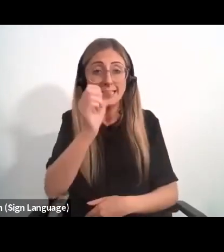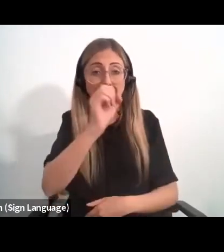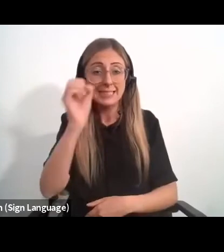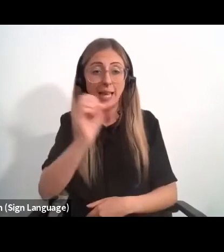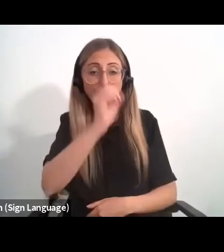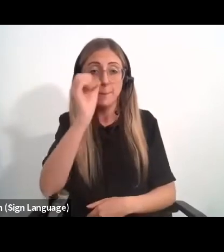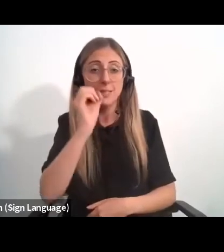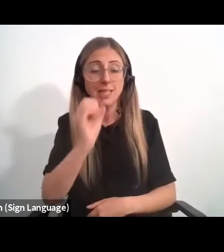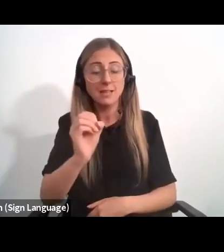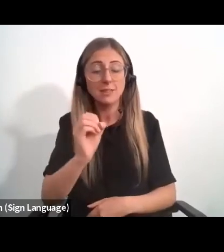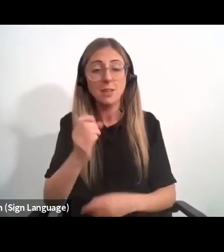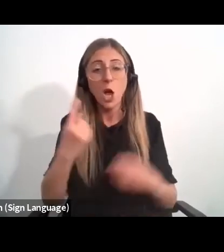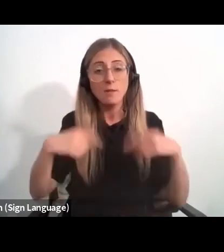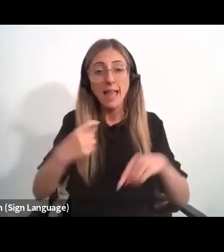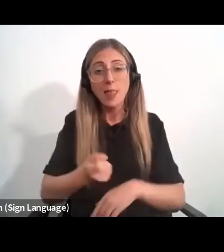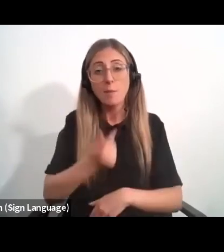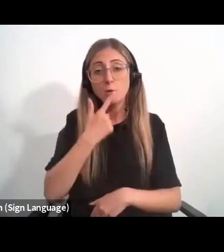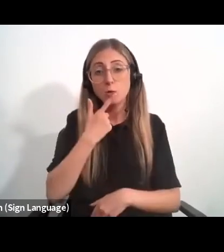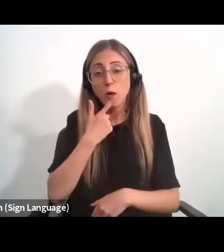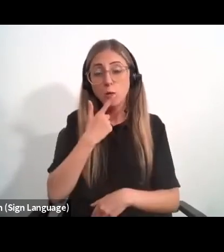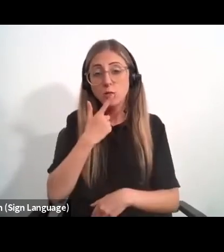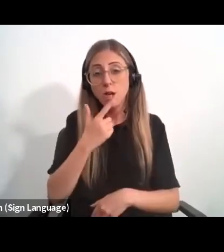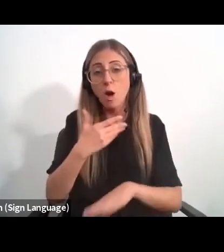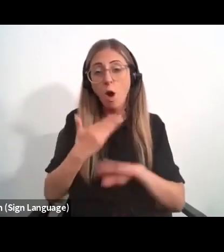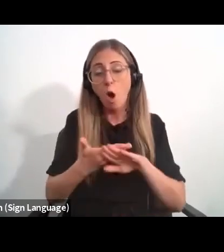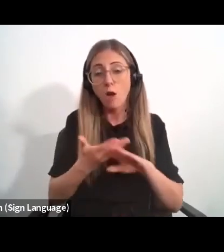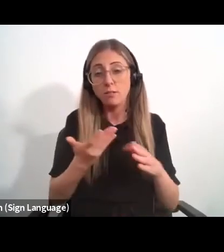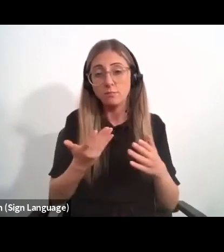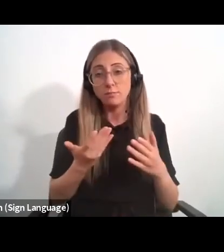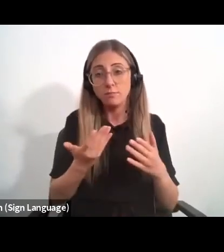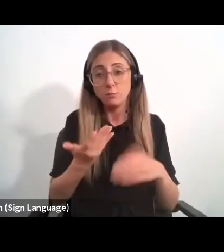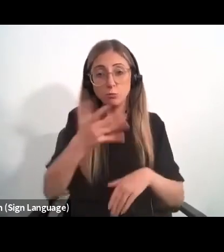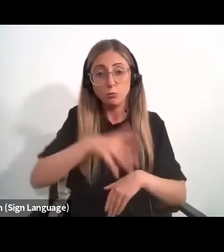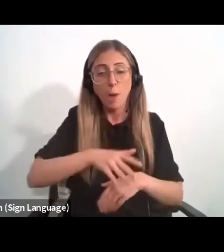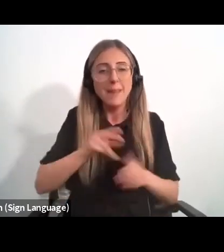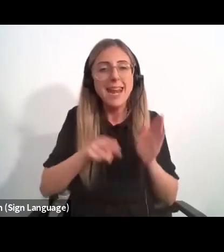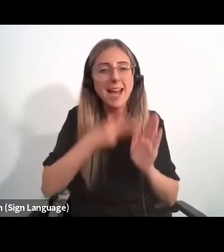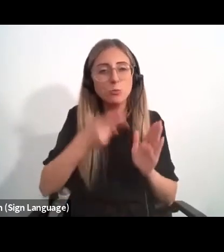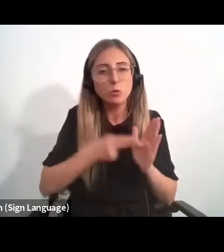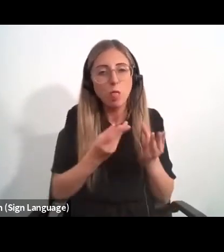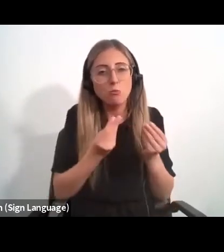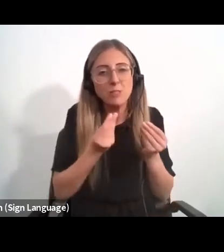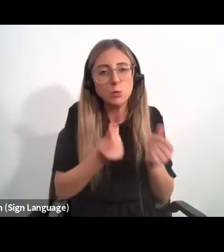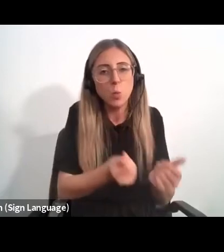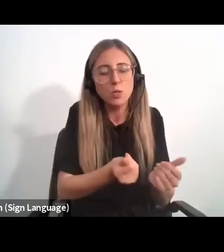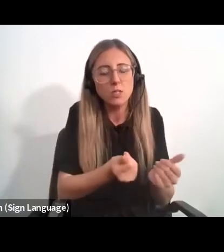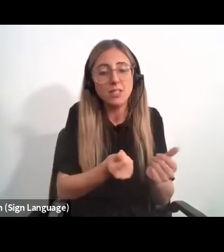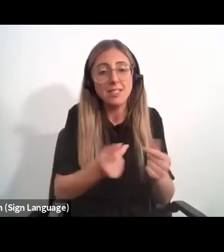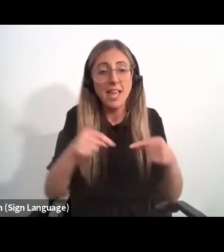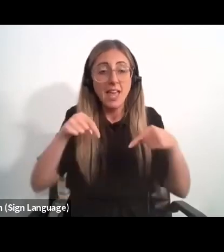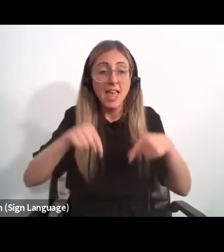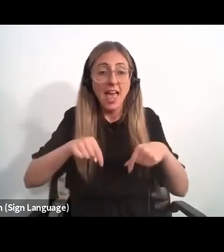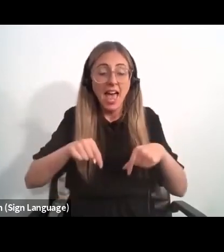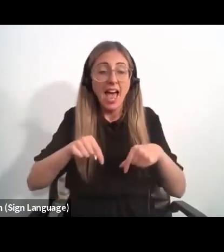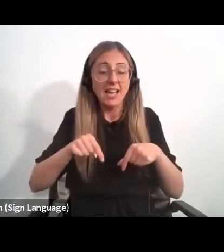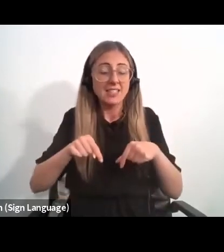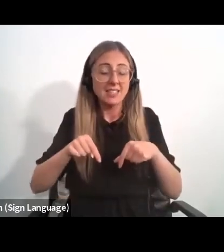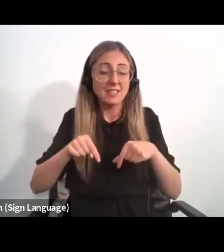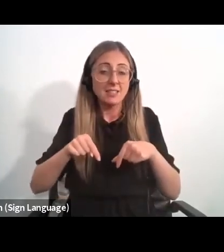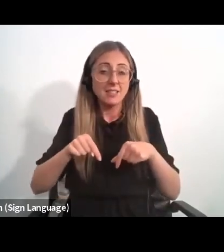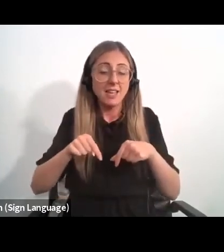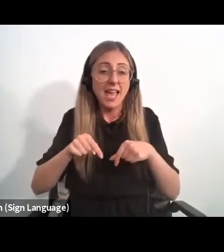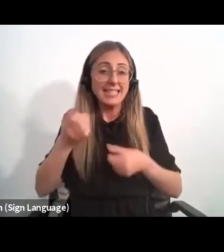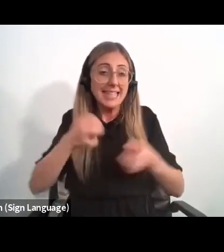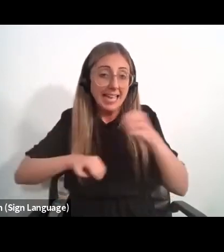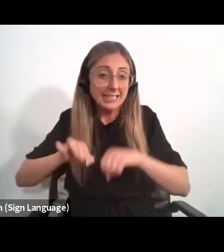commercially available drugs are based on molecules derived from natural sources. As an organic chemist and biodiversity scientist,